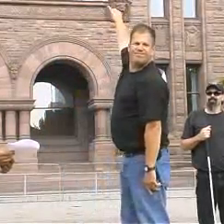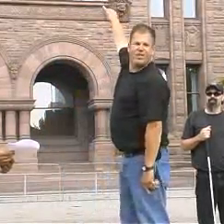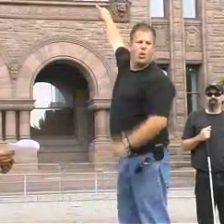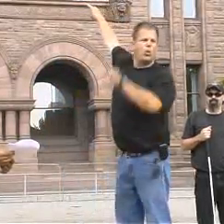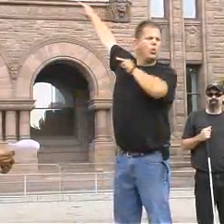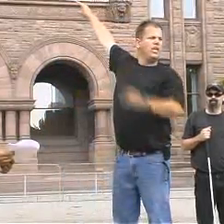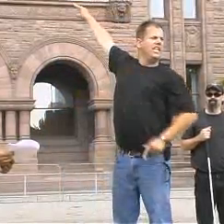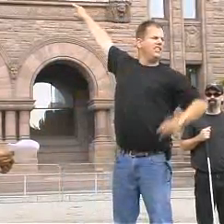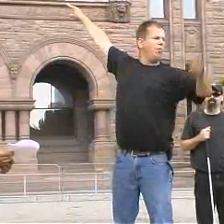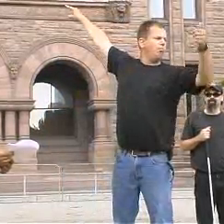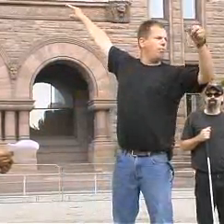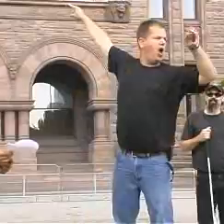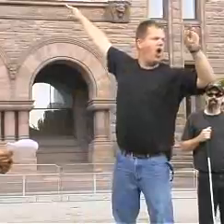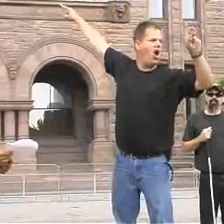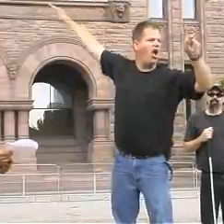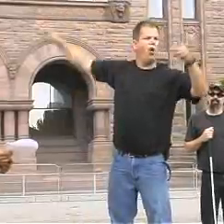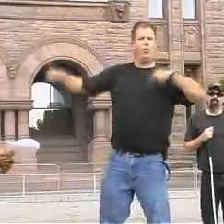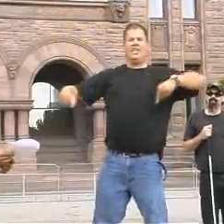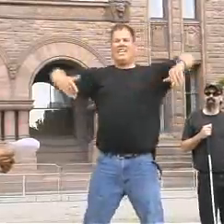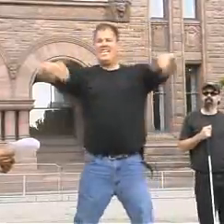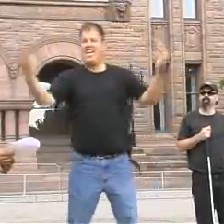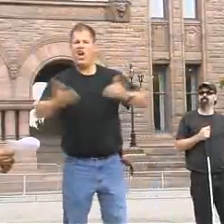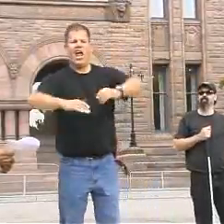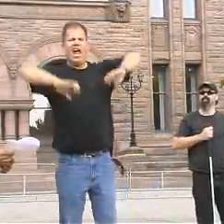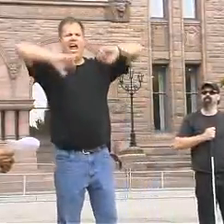Education. And that's why we're here at Queen's Park.